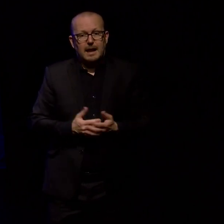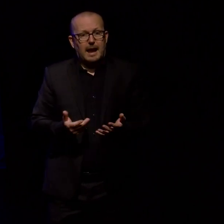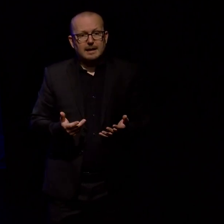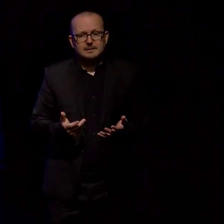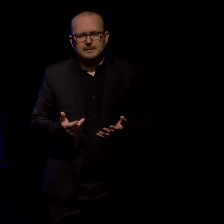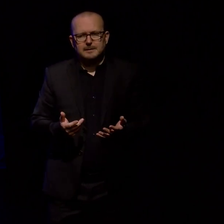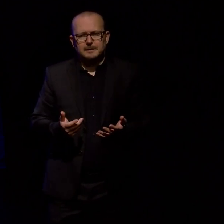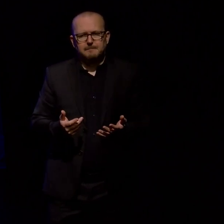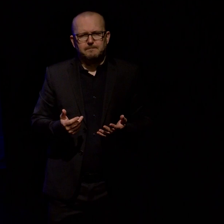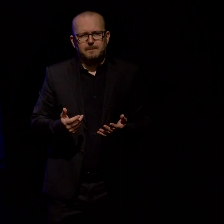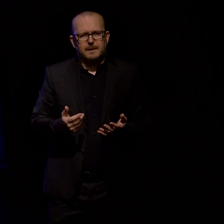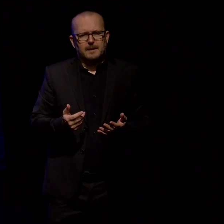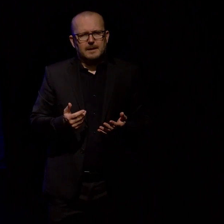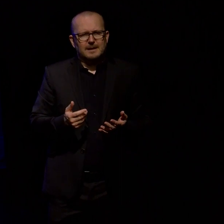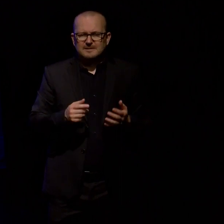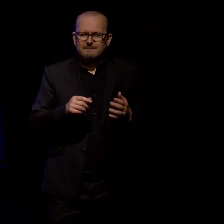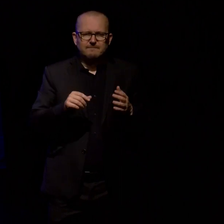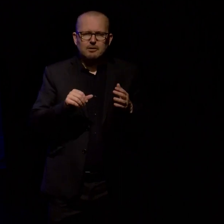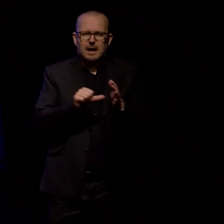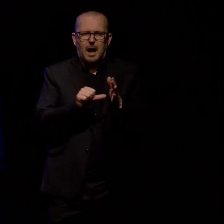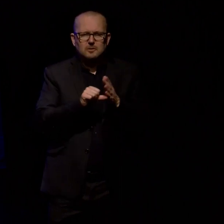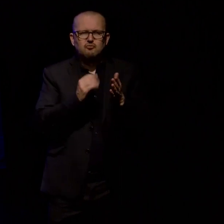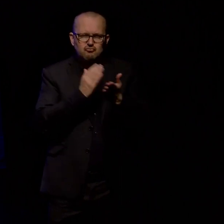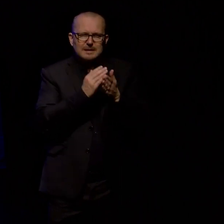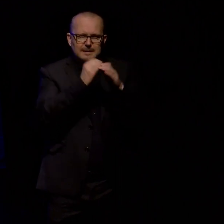don't think you'll get close to conceptualising the scale.